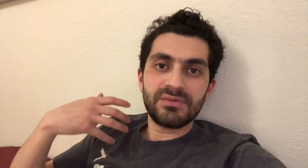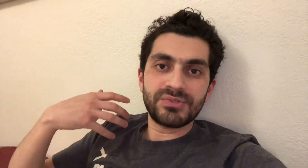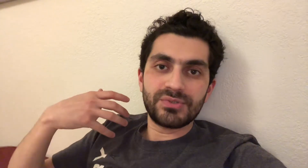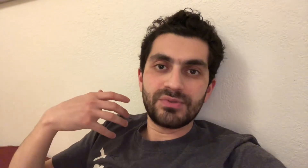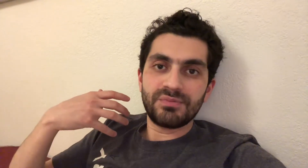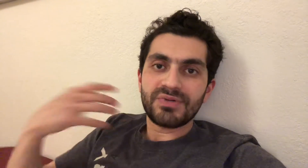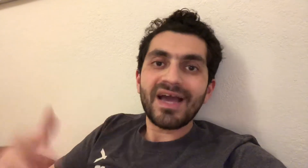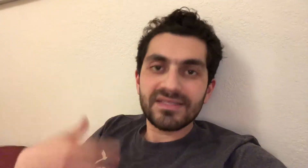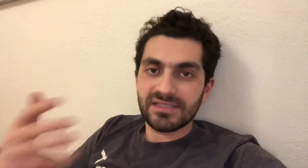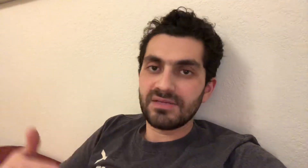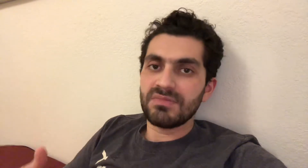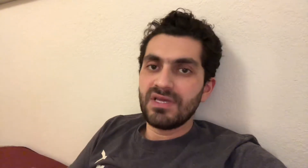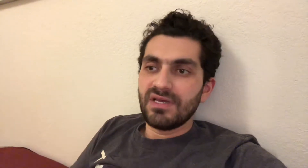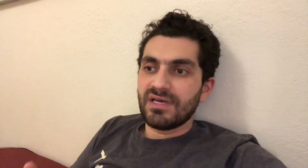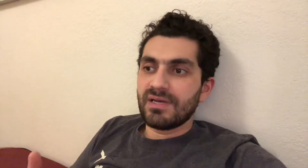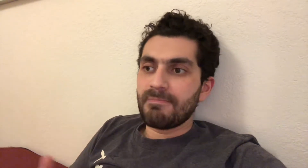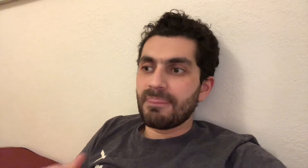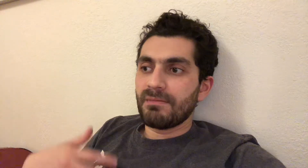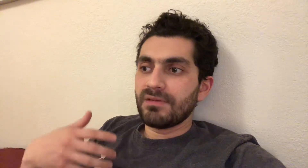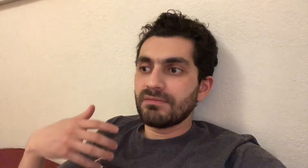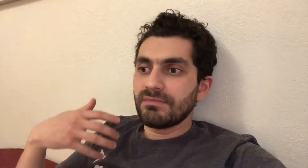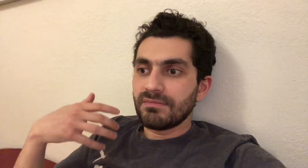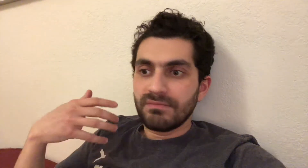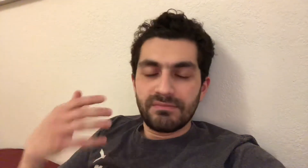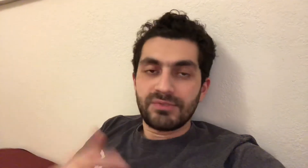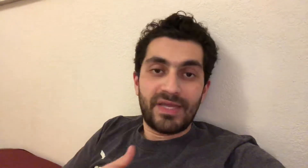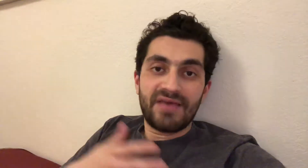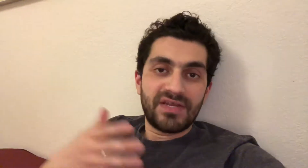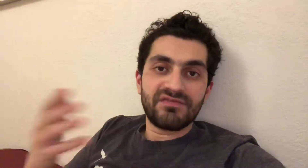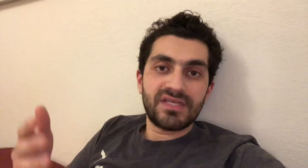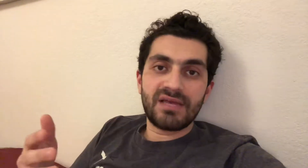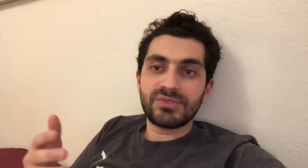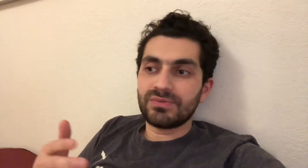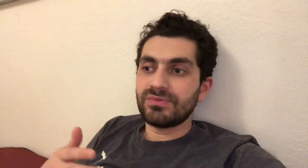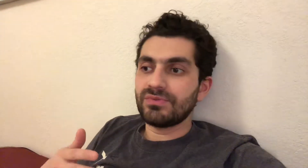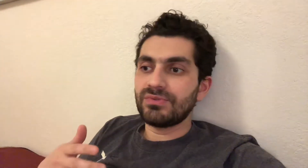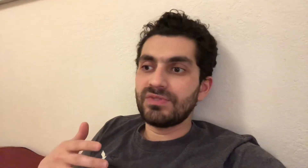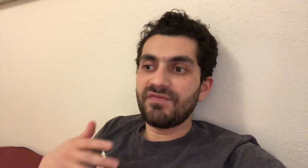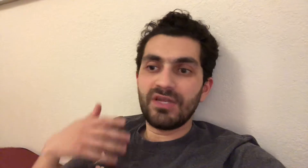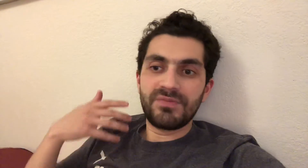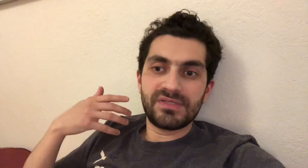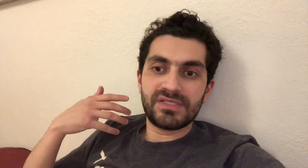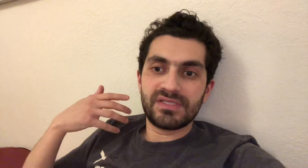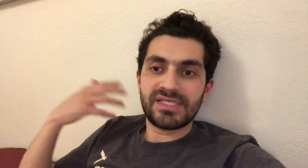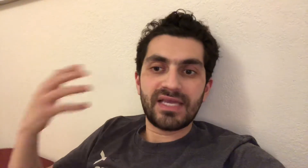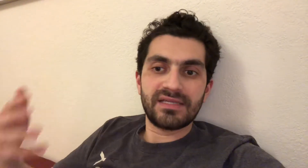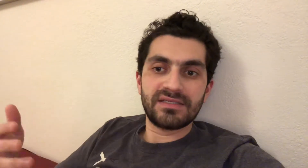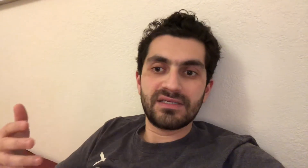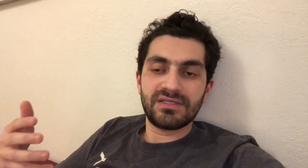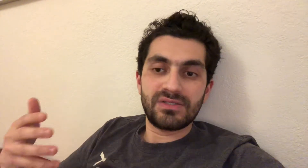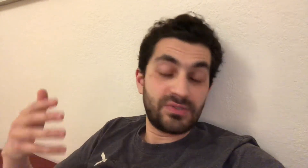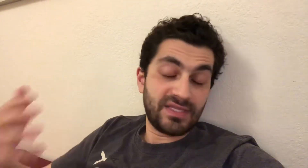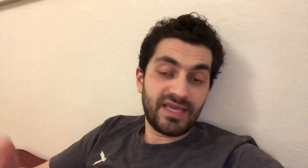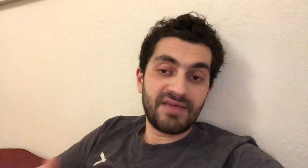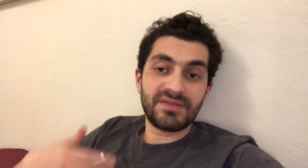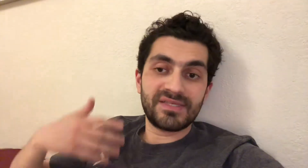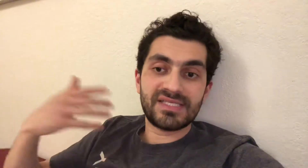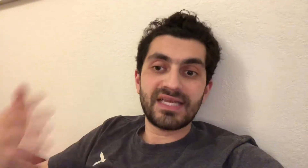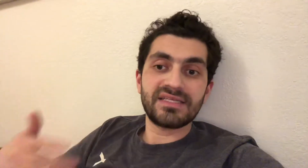able to practice them. So I have enough time to to develop this second so that I have them as second